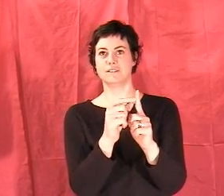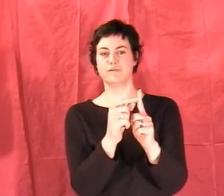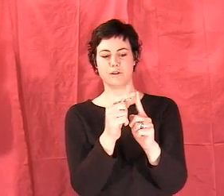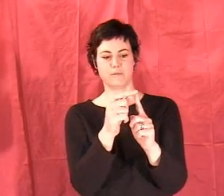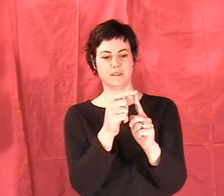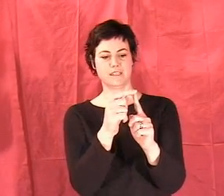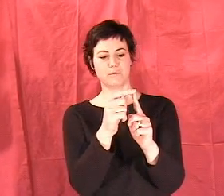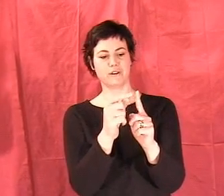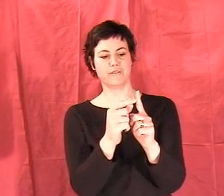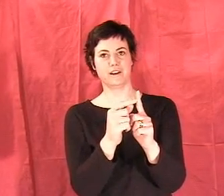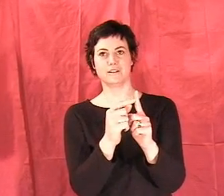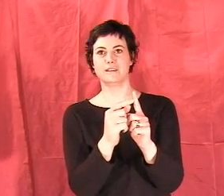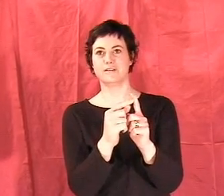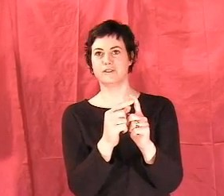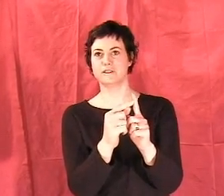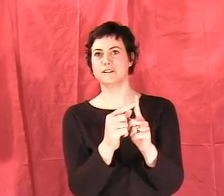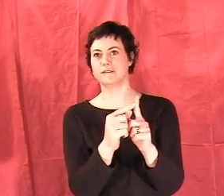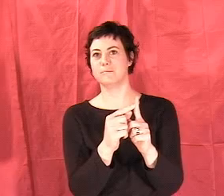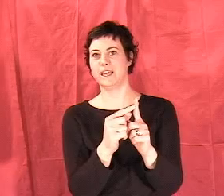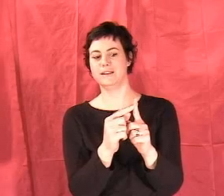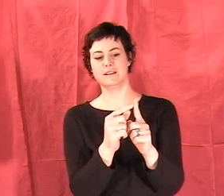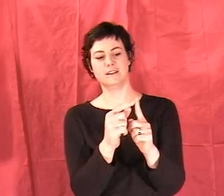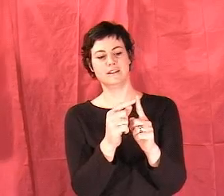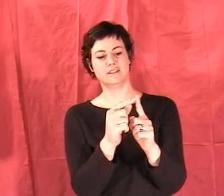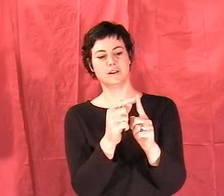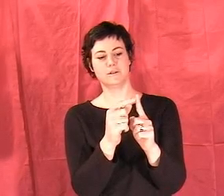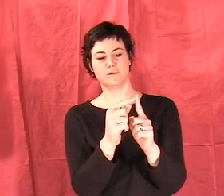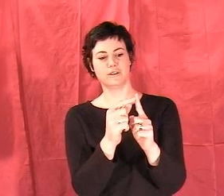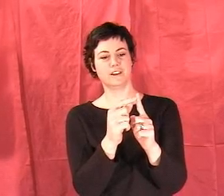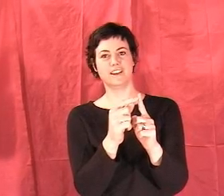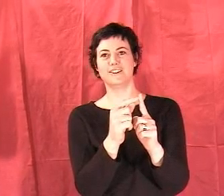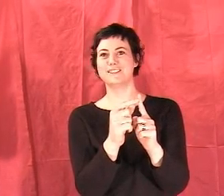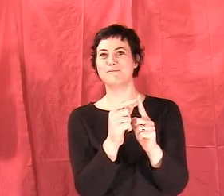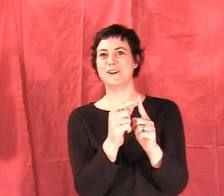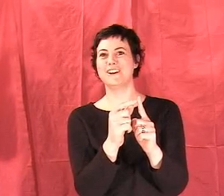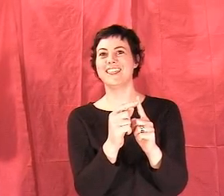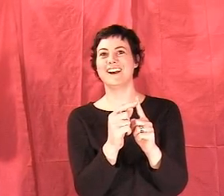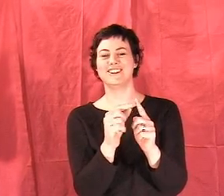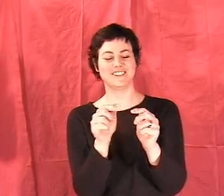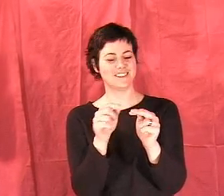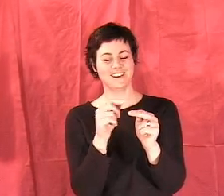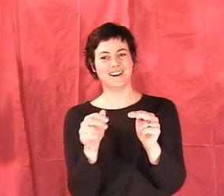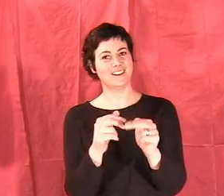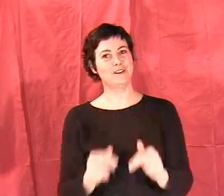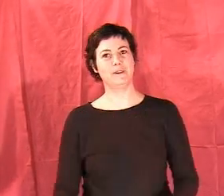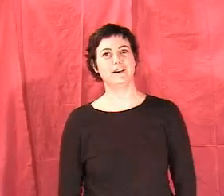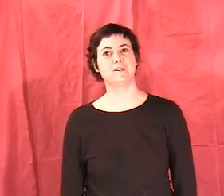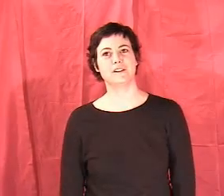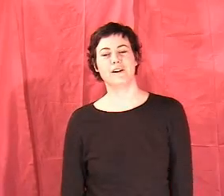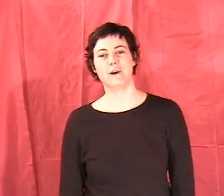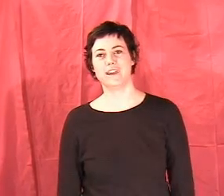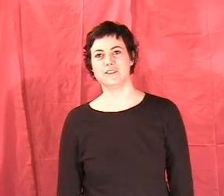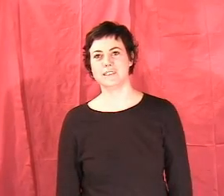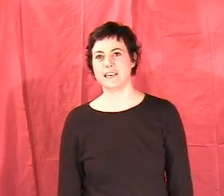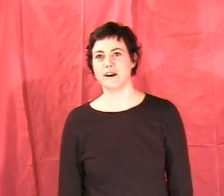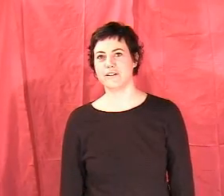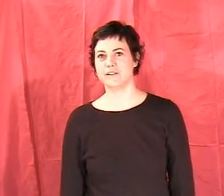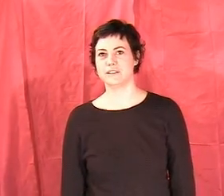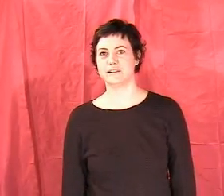is from the top of your finger to the first bend. So, you know, somewhere in there, just a little bit goes a long way and just take off as